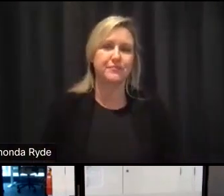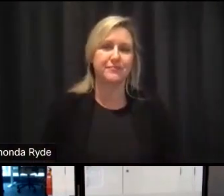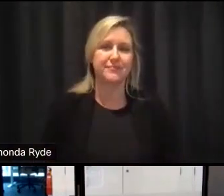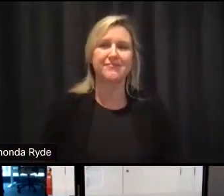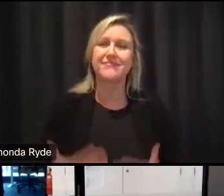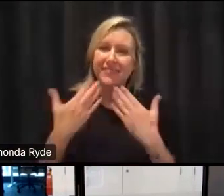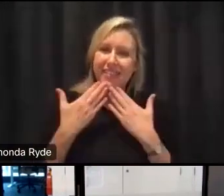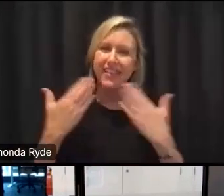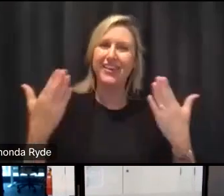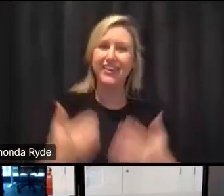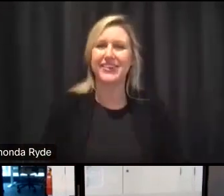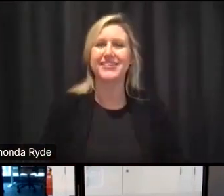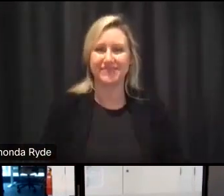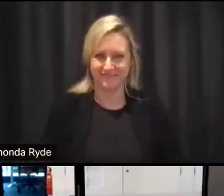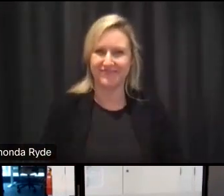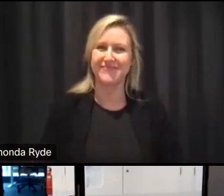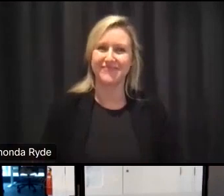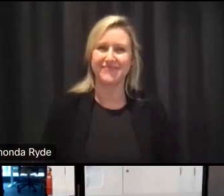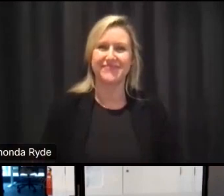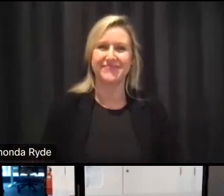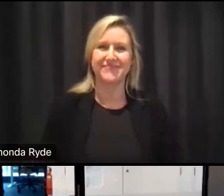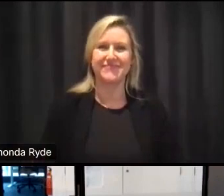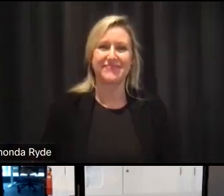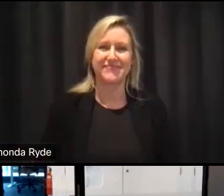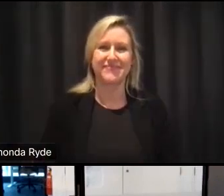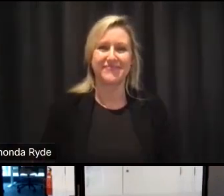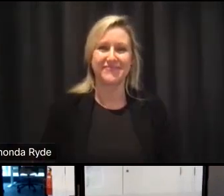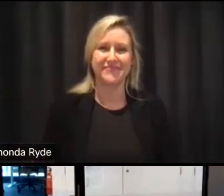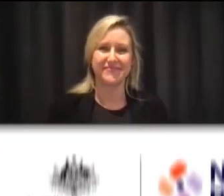thank you very much you